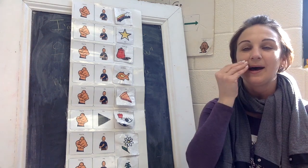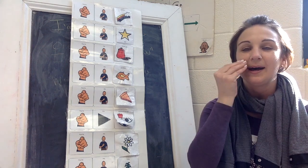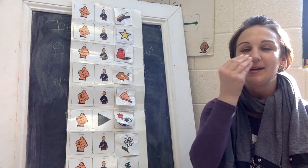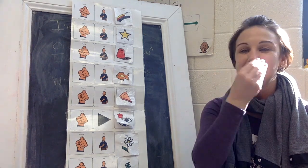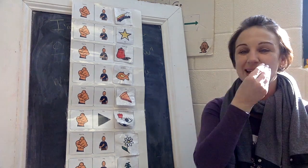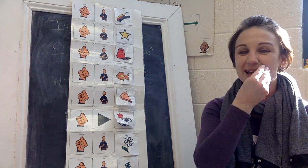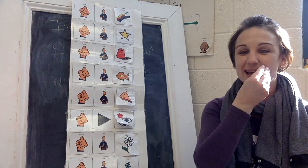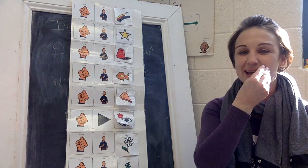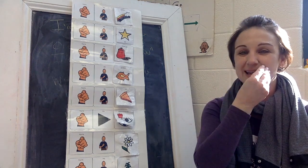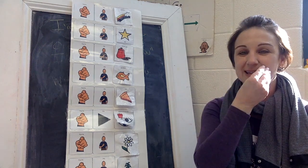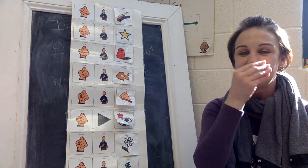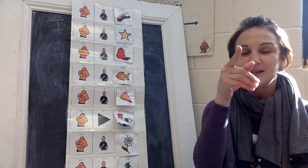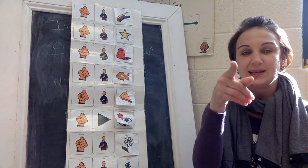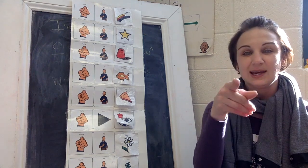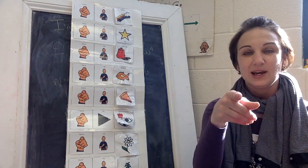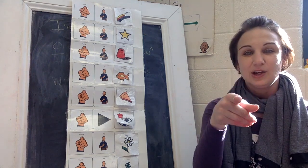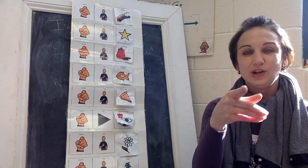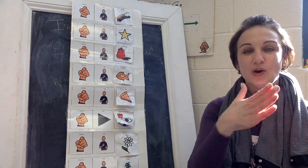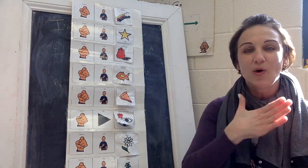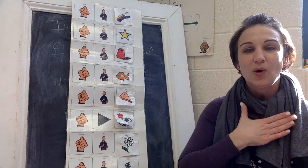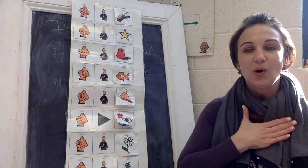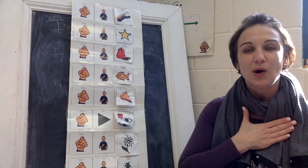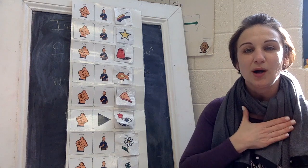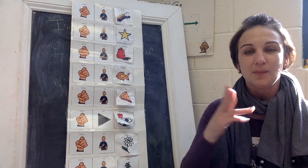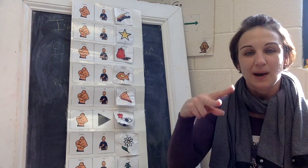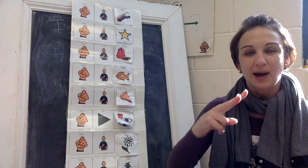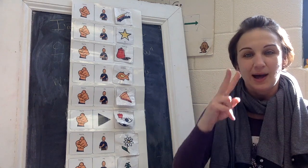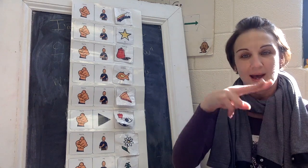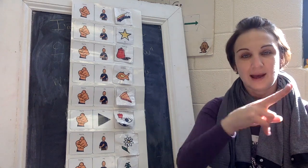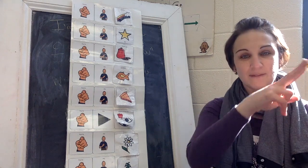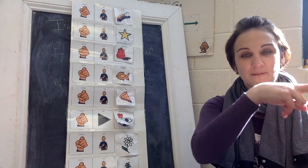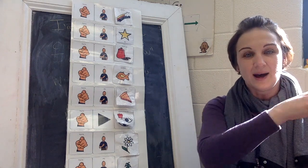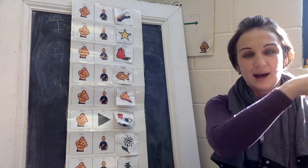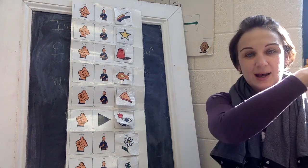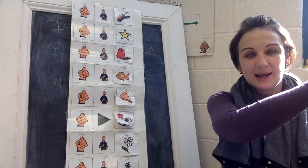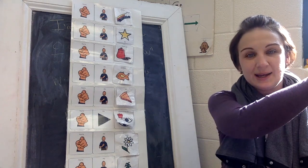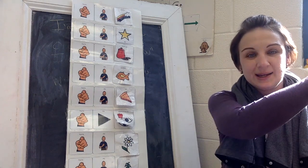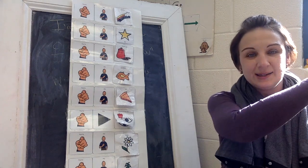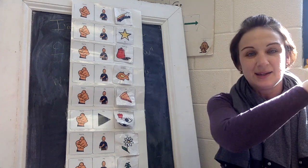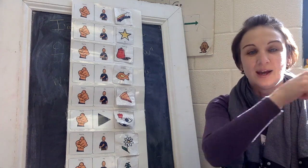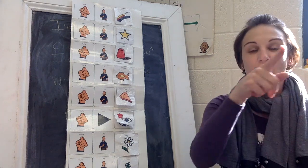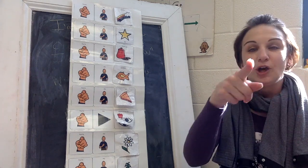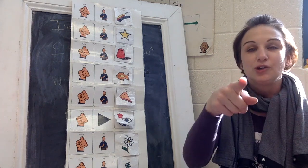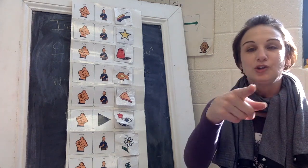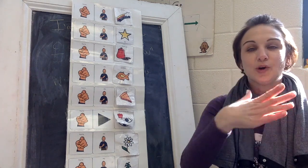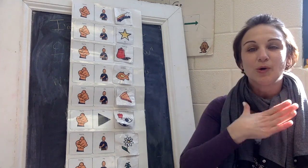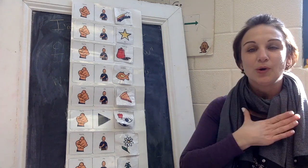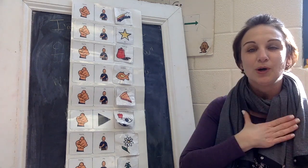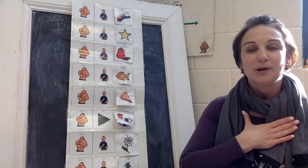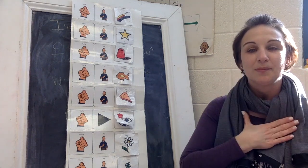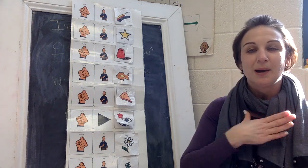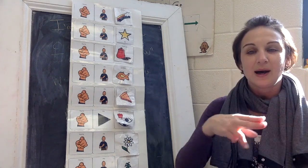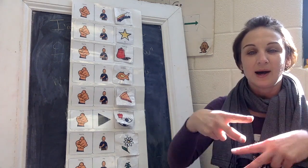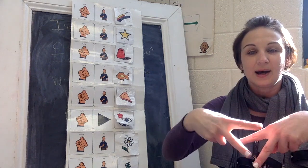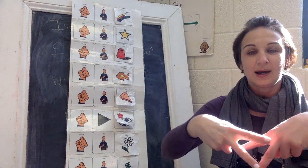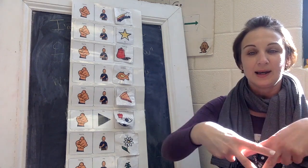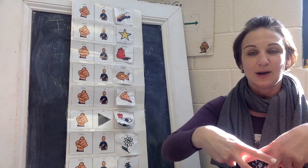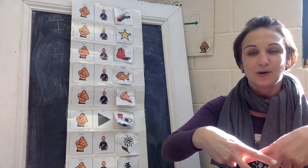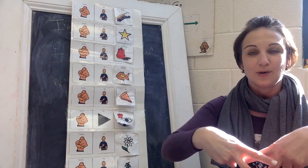daisy. You're my vine. You're my own